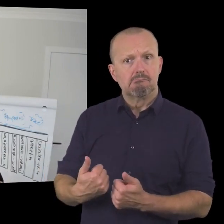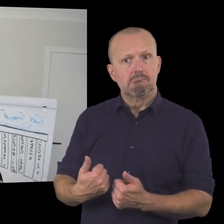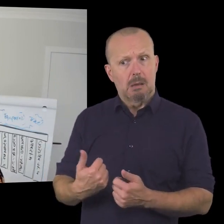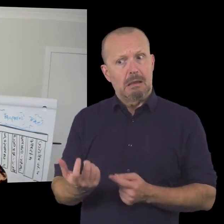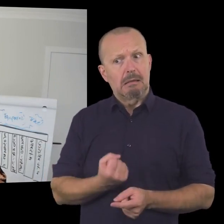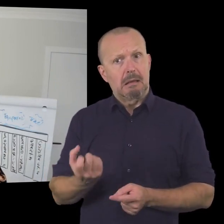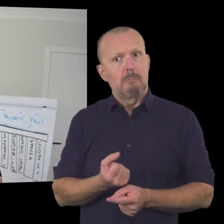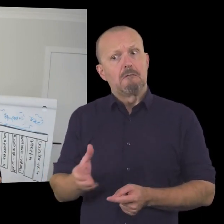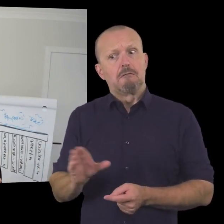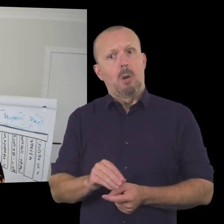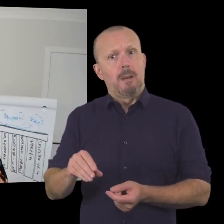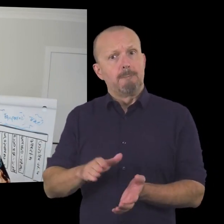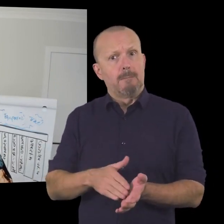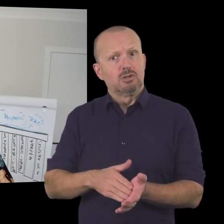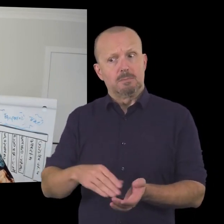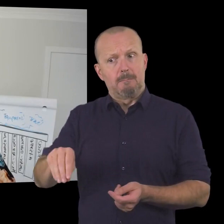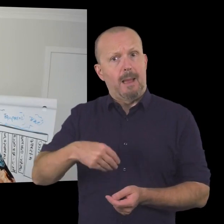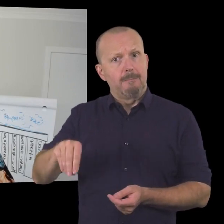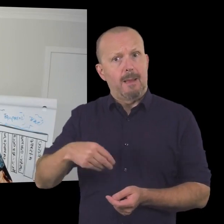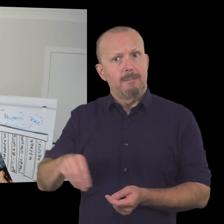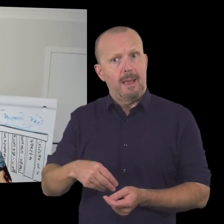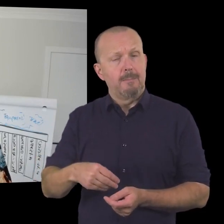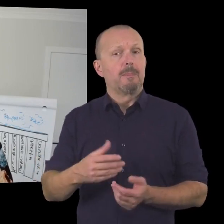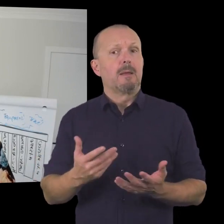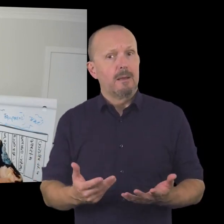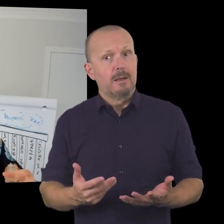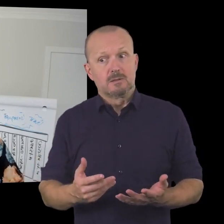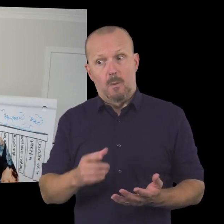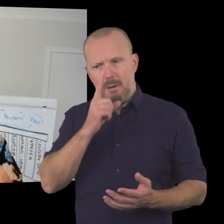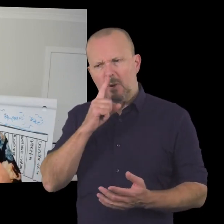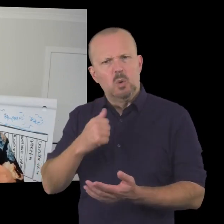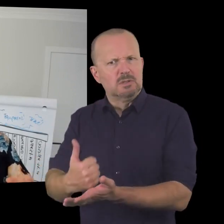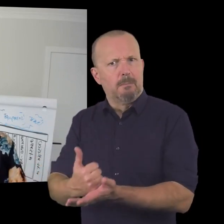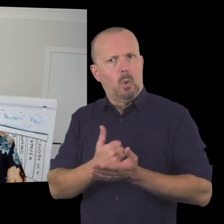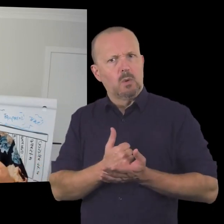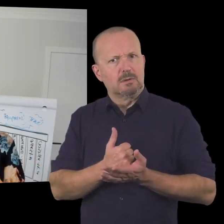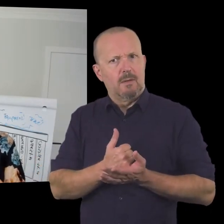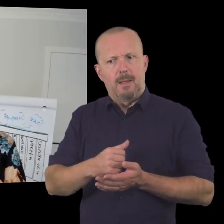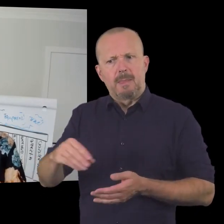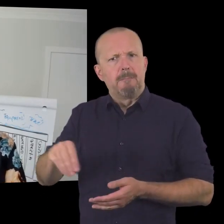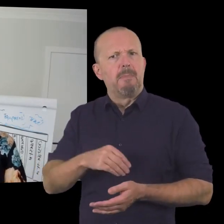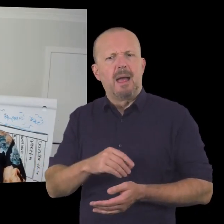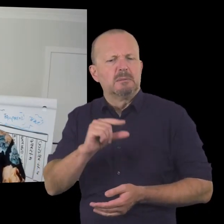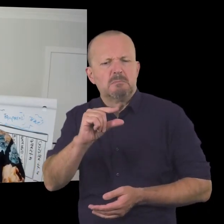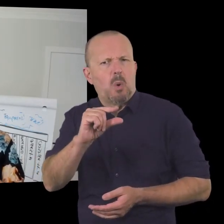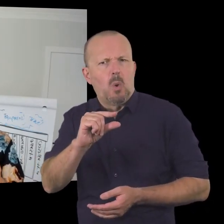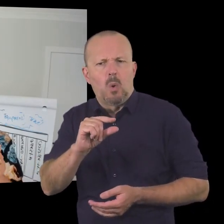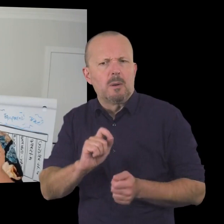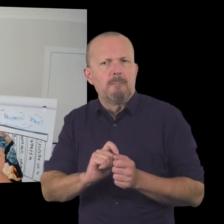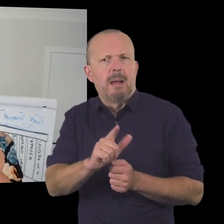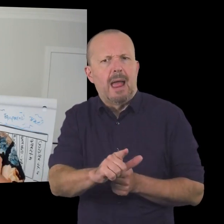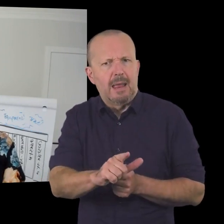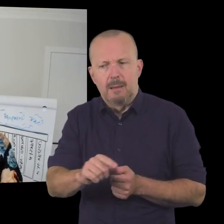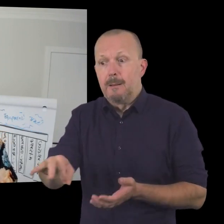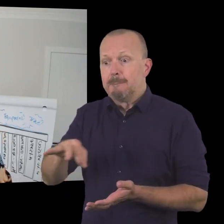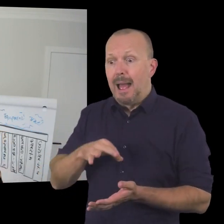but often it looks like uh those so people who support you who will become your members pay a